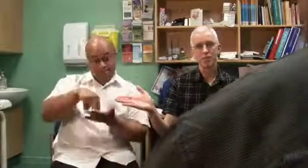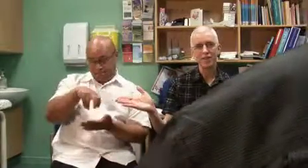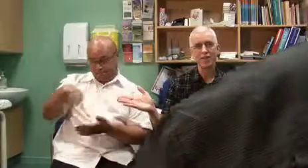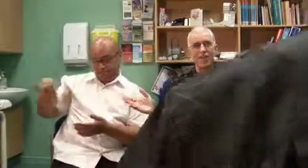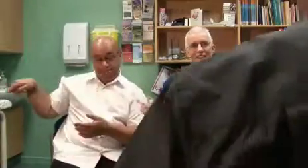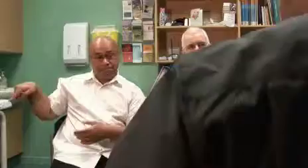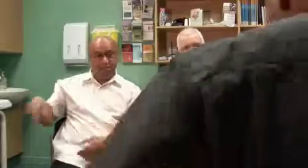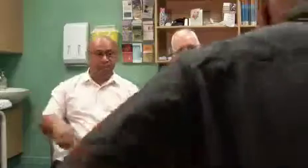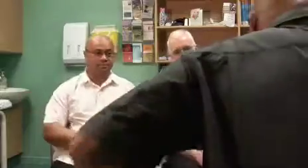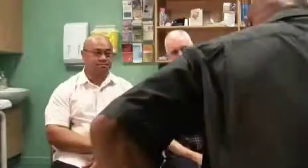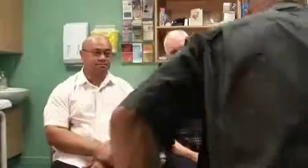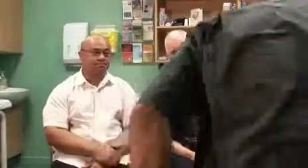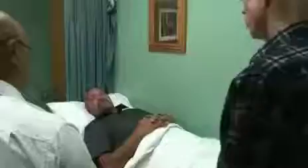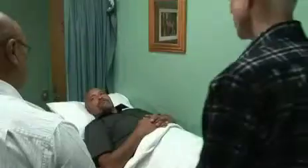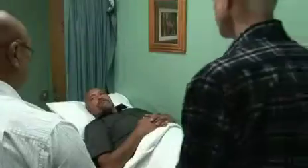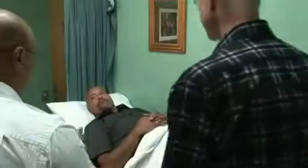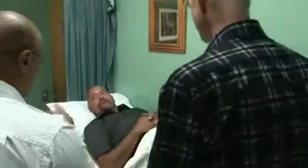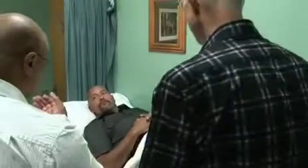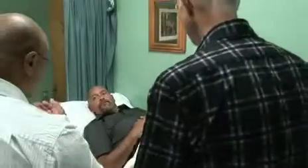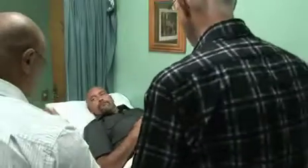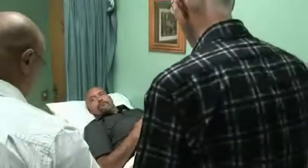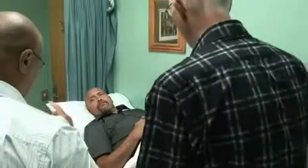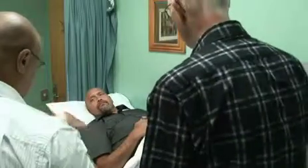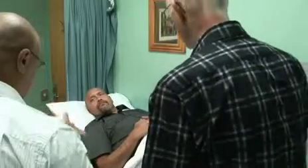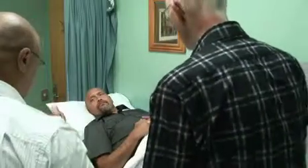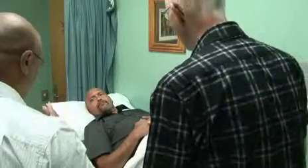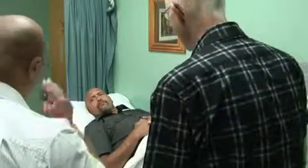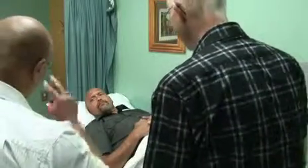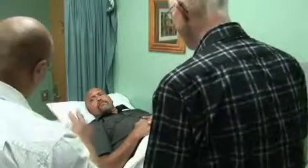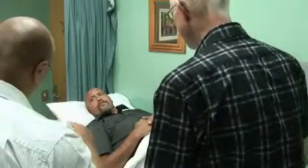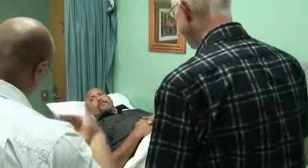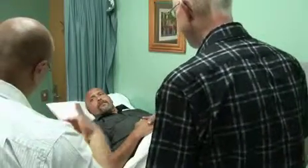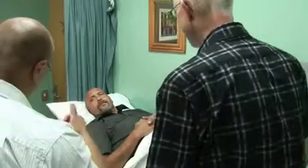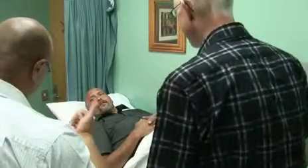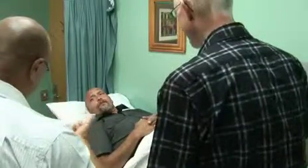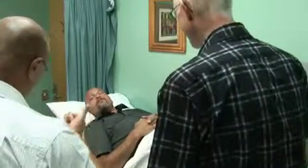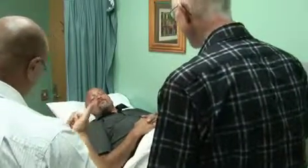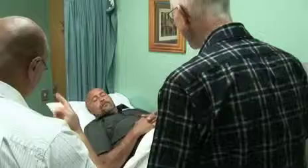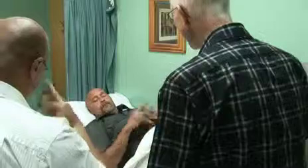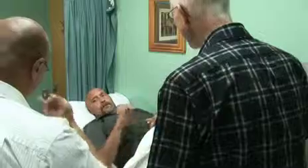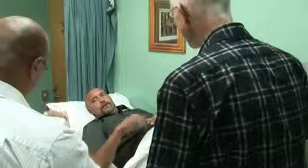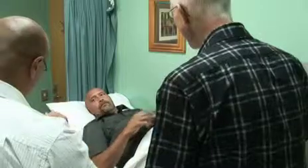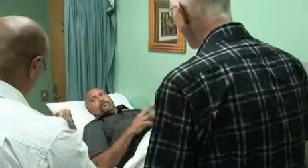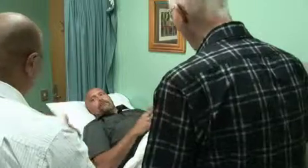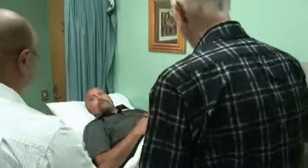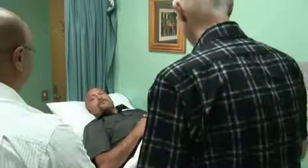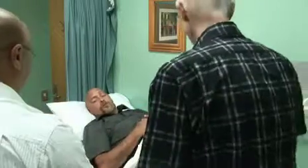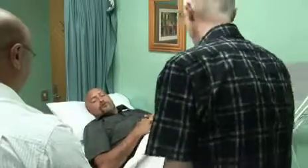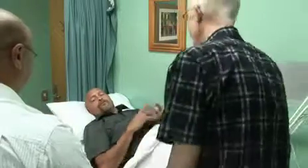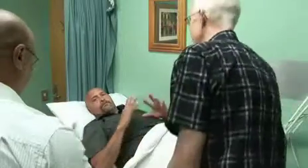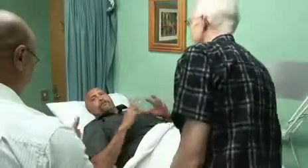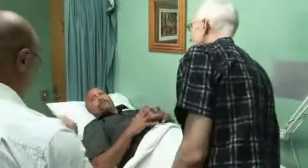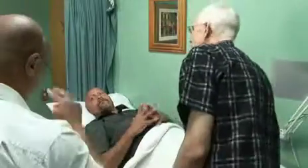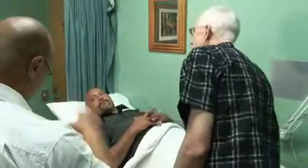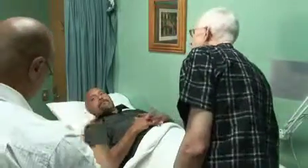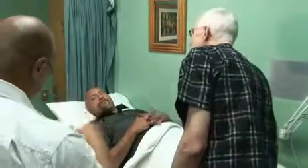move over here then. Thanks. Okay. Ron, I'm just going to have a look at the sore place and see what's going on. Thank